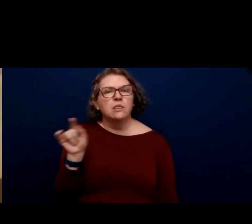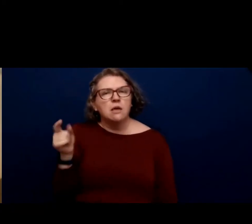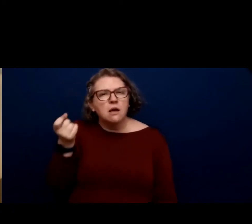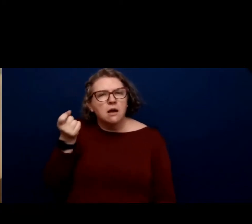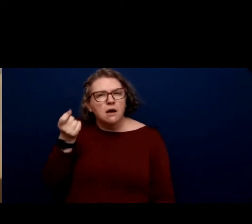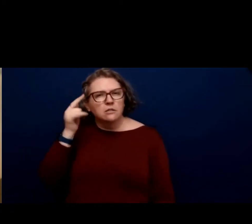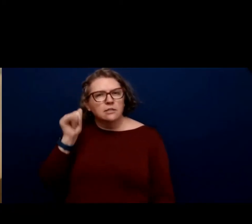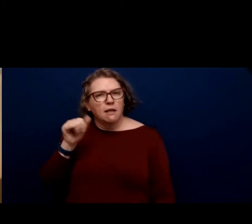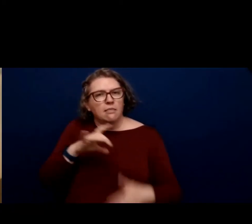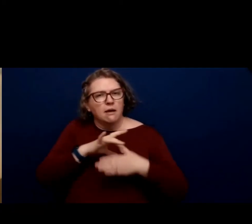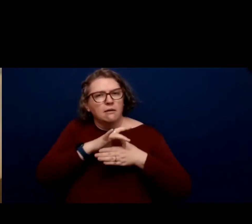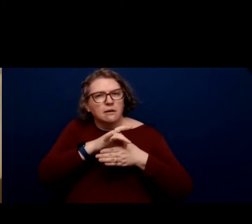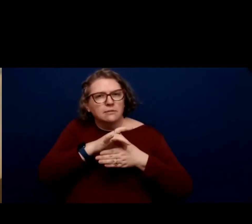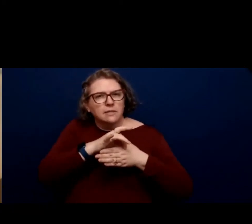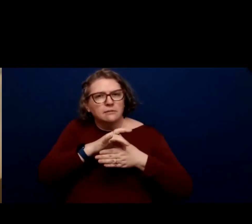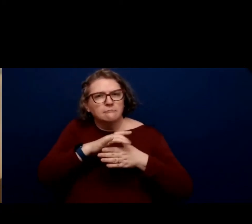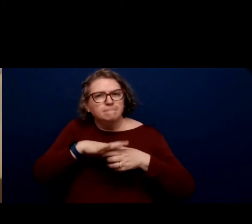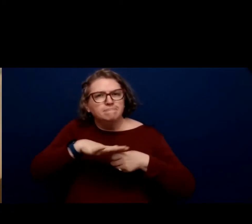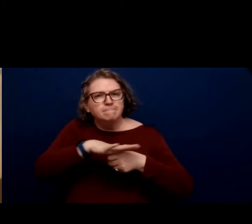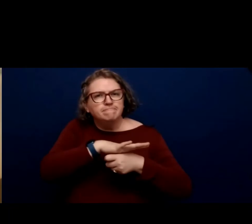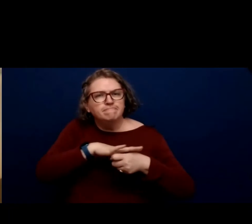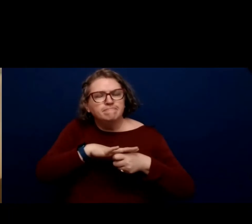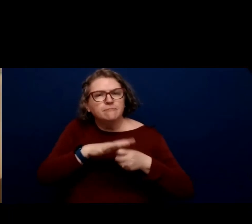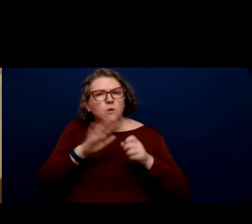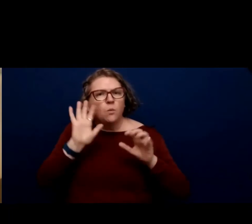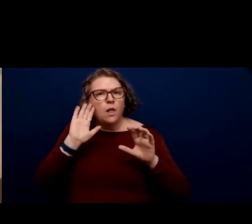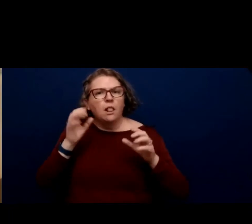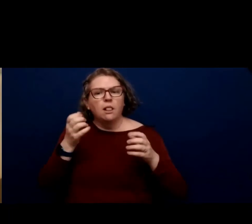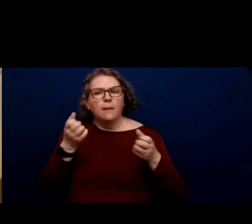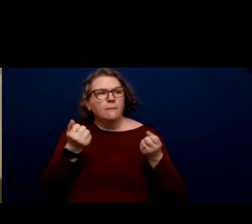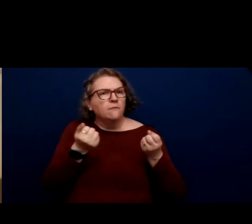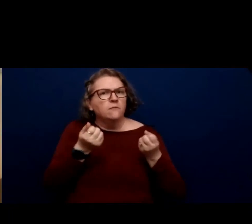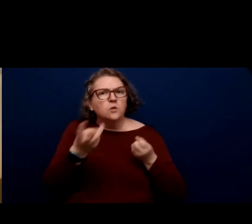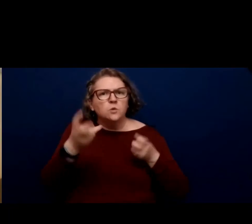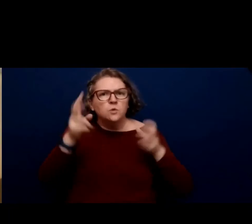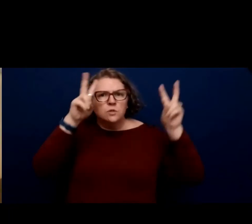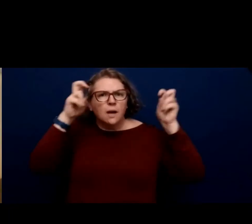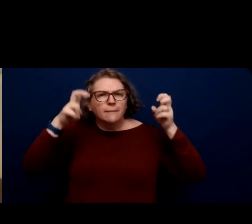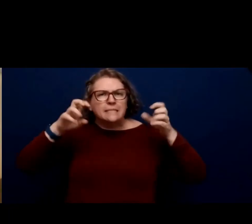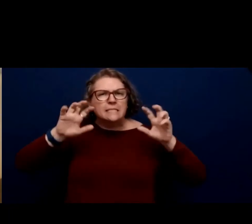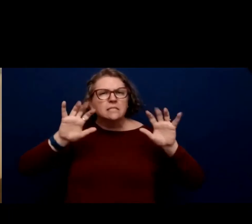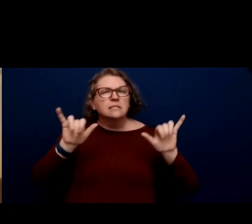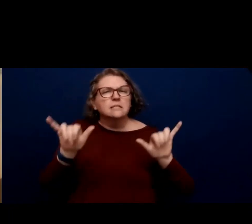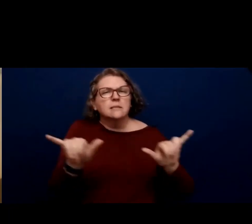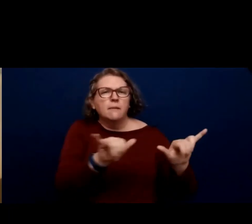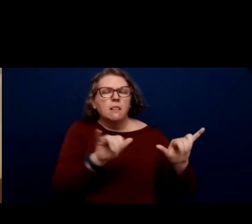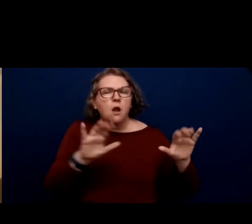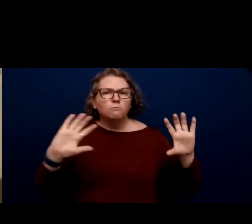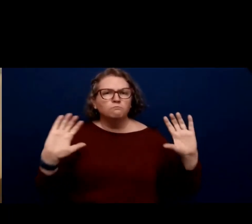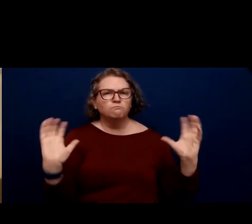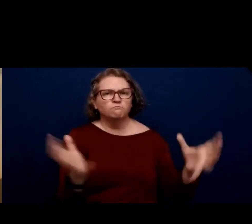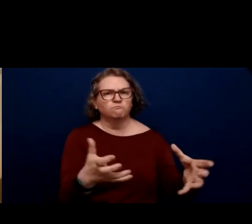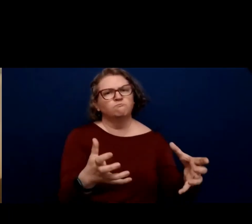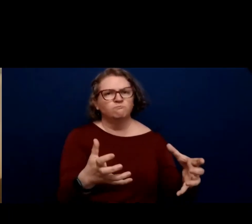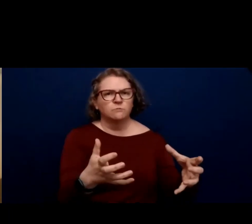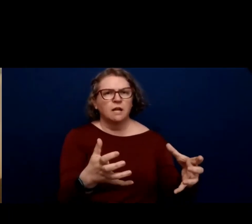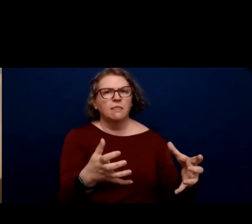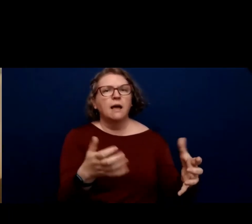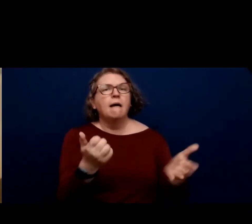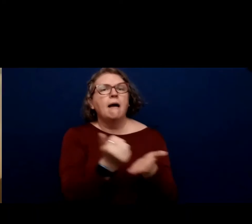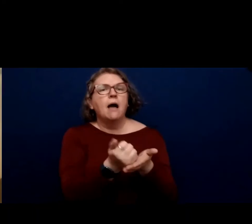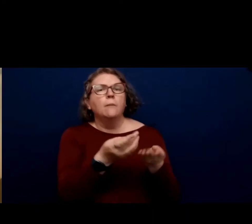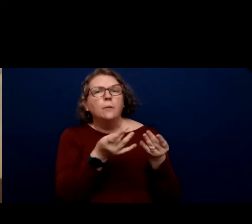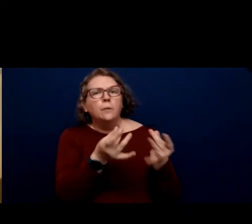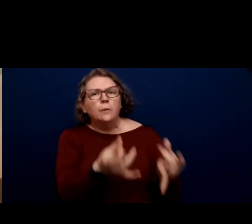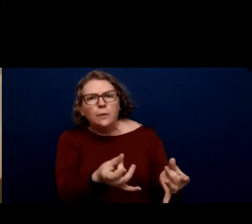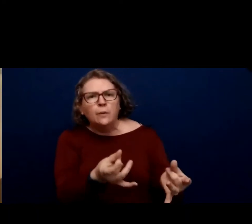of that subject area, has been selected by the program committee of that unit to